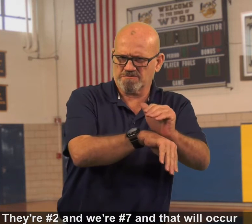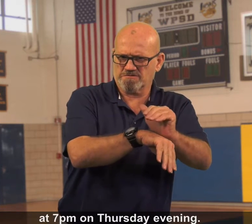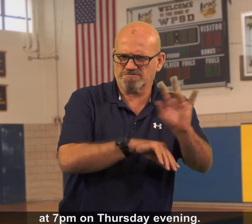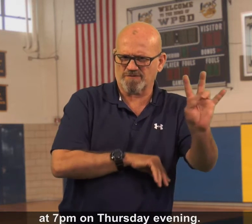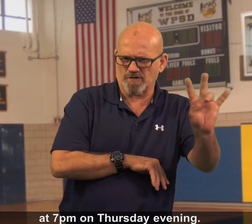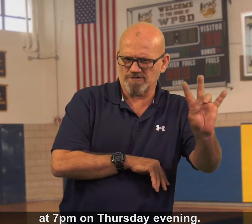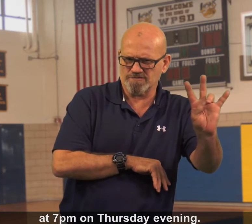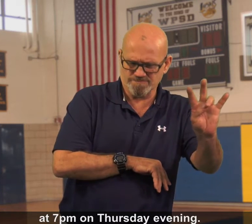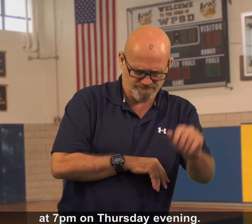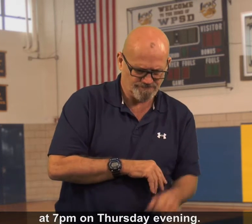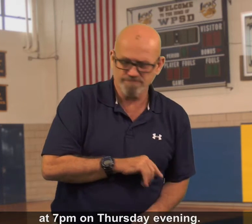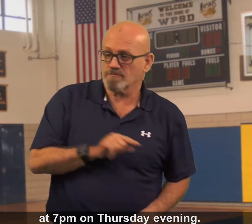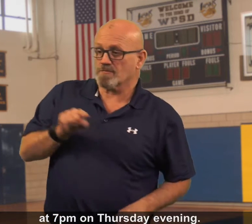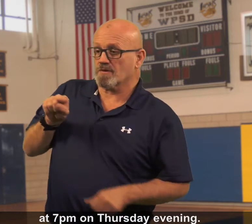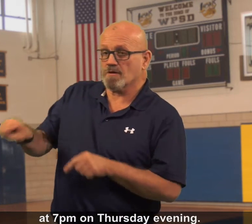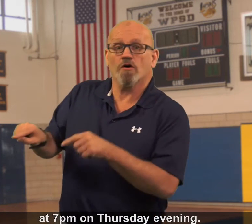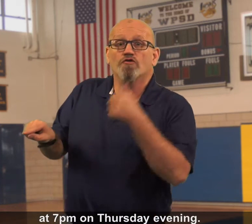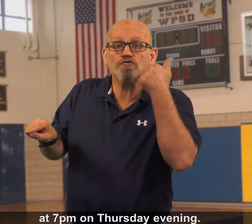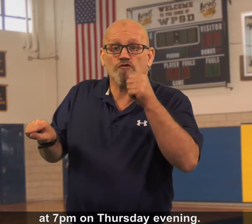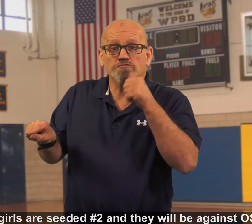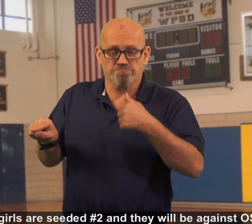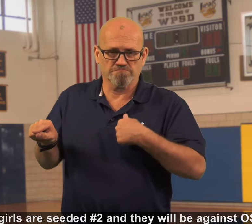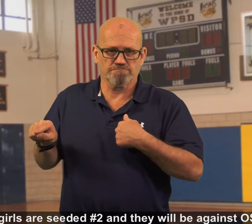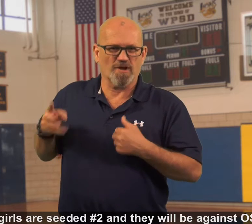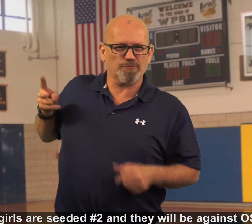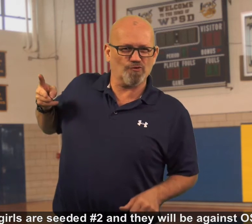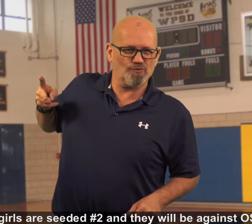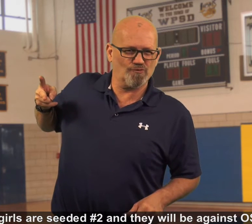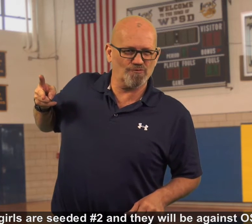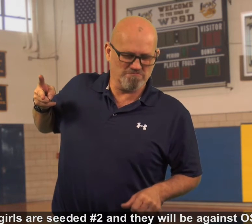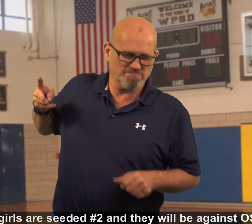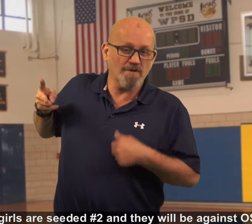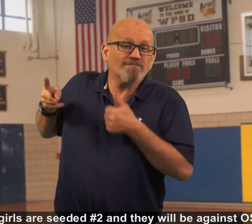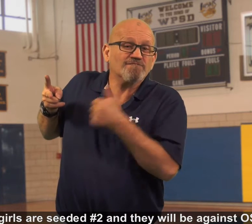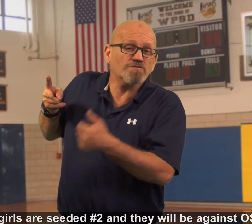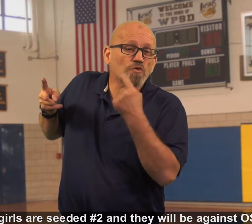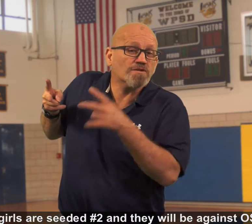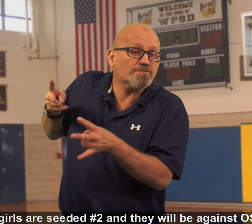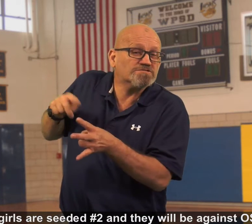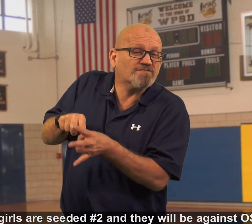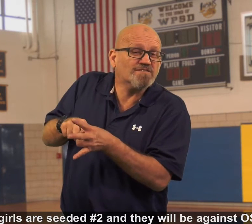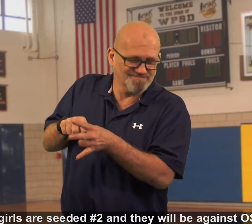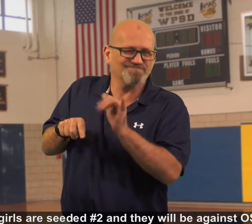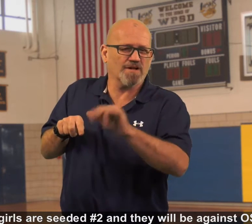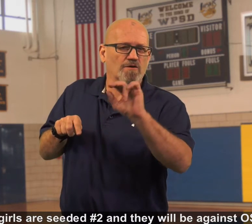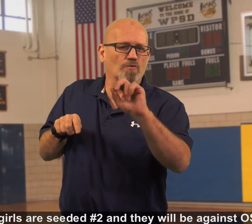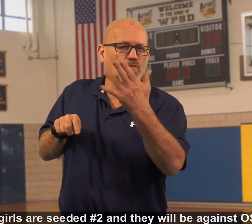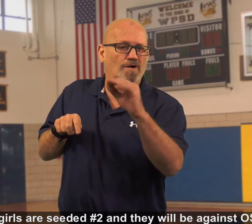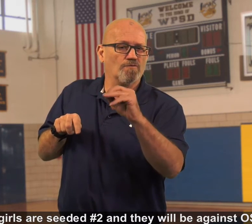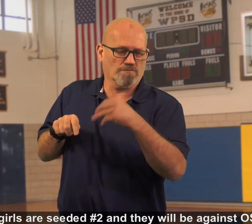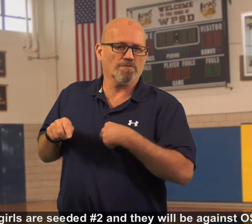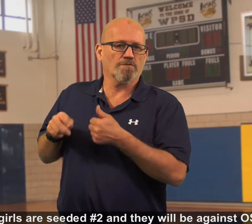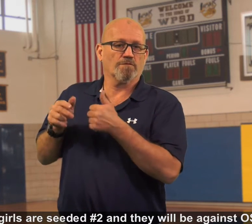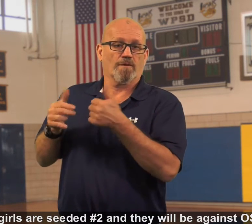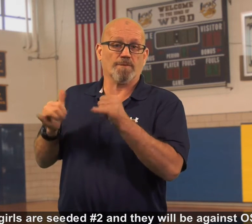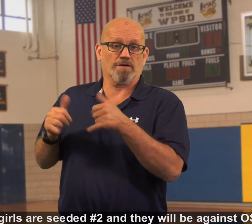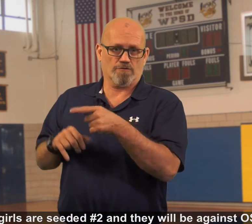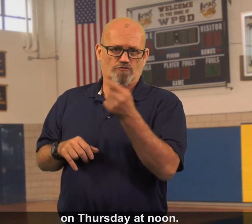7 o'clock on Thursday evening. The girls are seeded number two, and they will be against Ohio